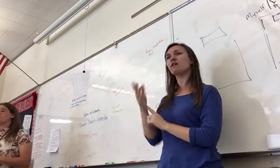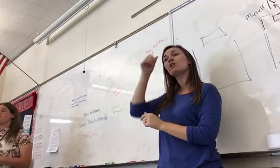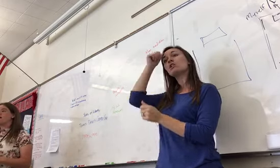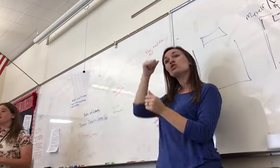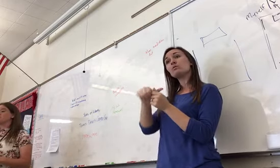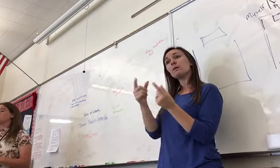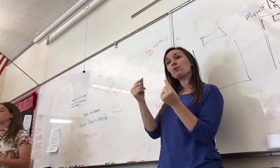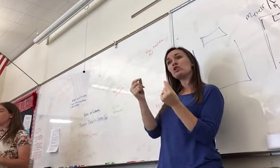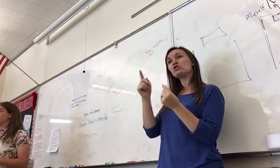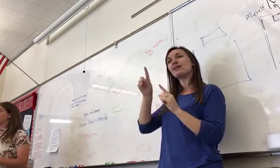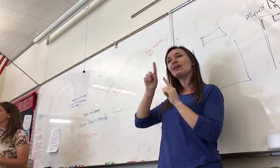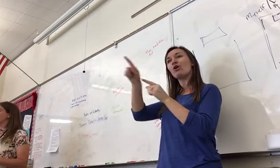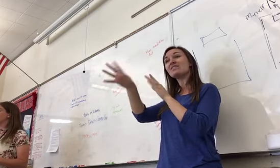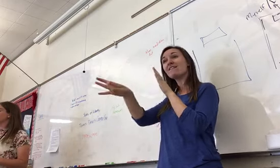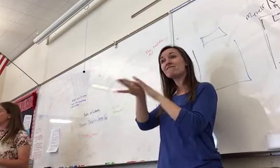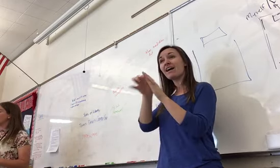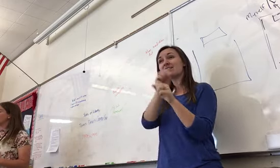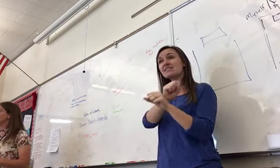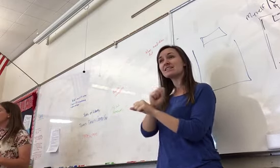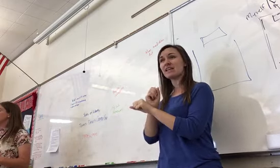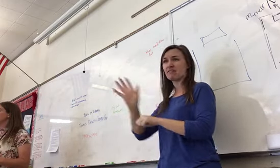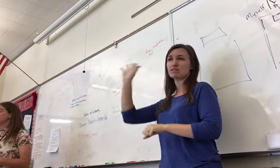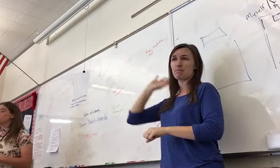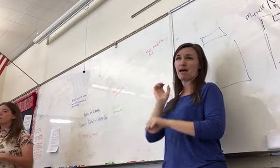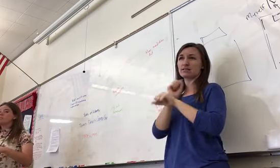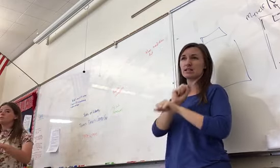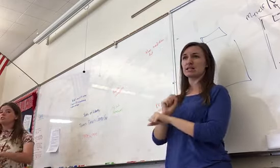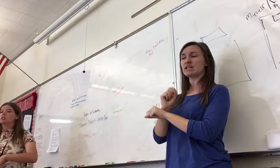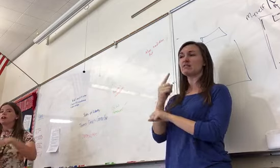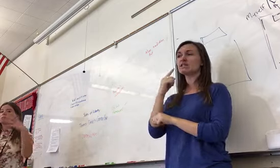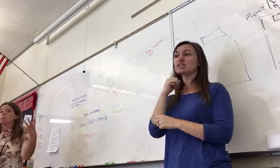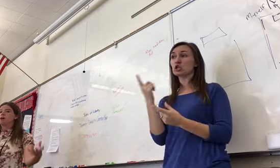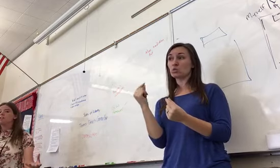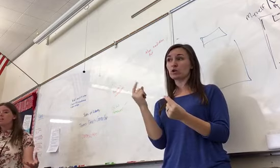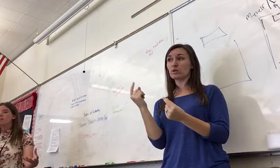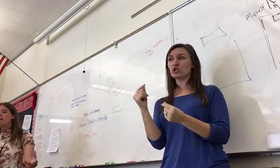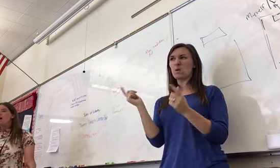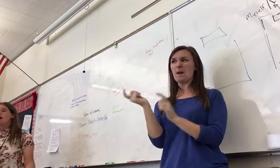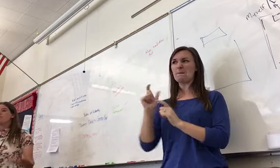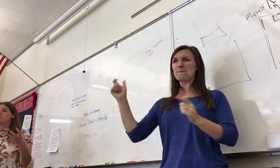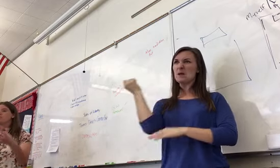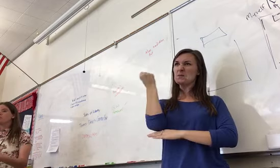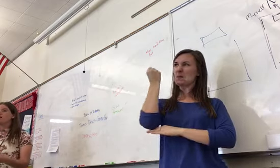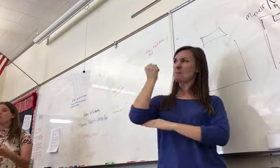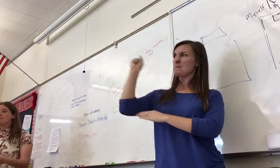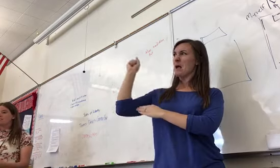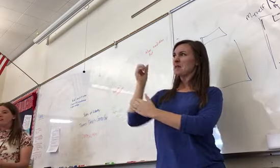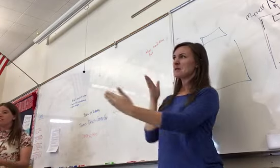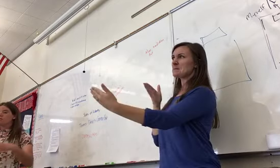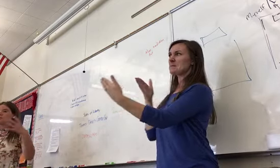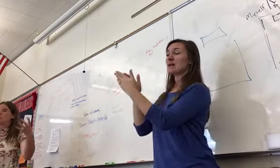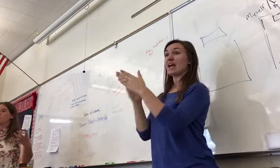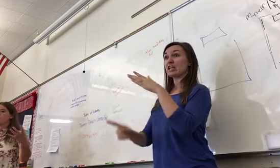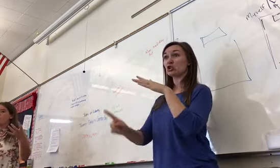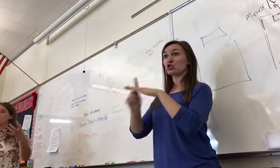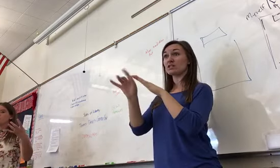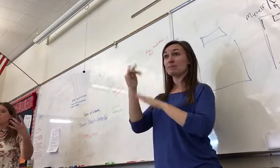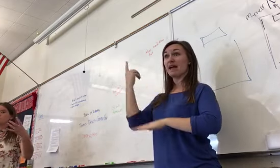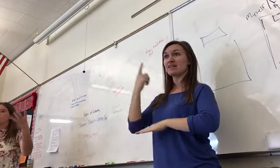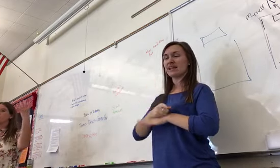and finds the slaves and the former slaves and says, we're going to do a giant rebellion. And then he shows up that day, and those 20,000 goes down